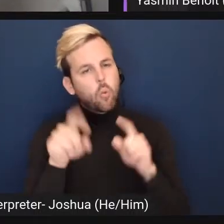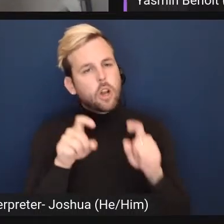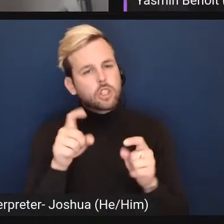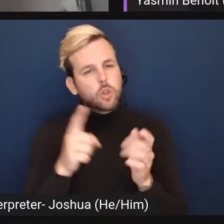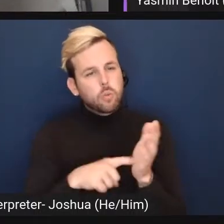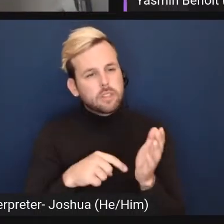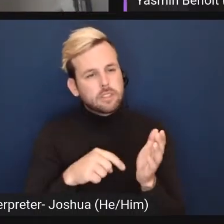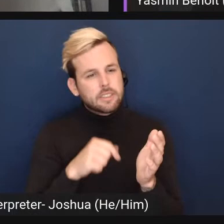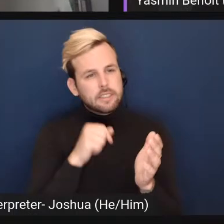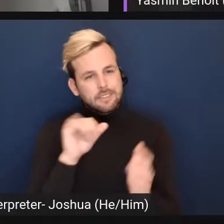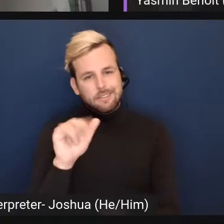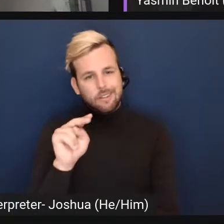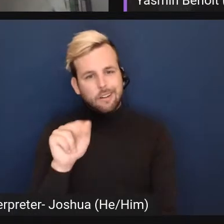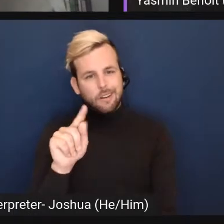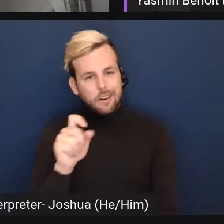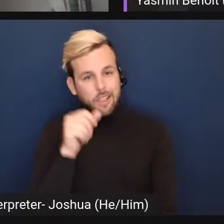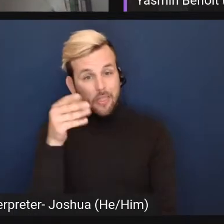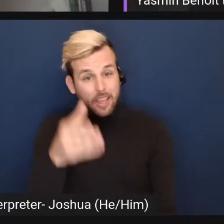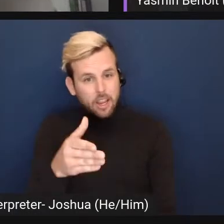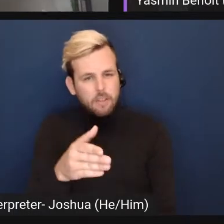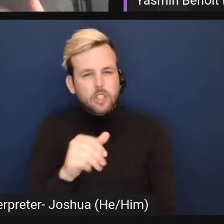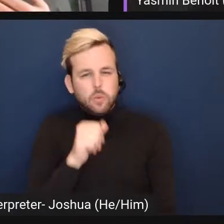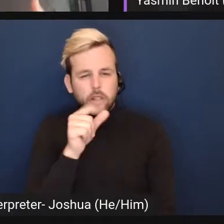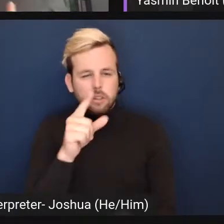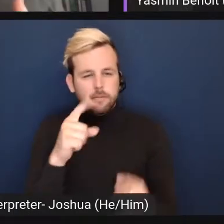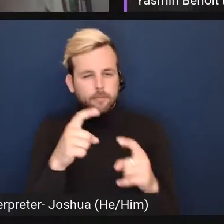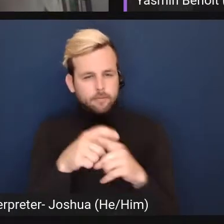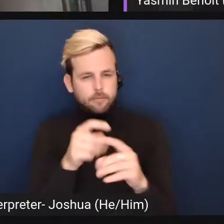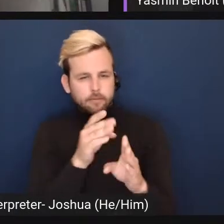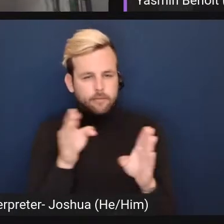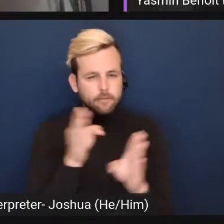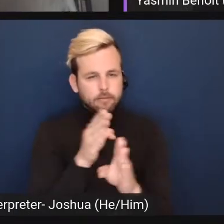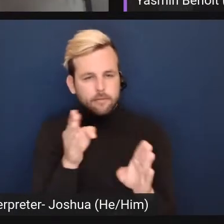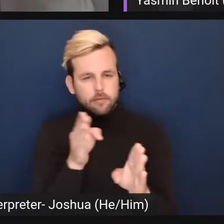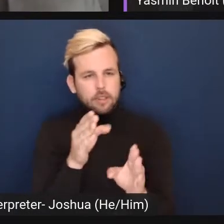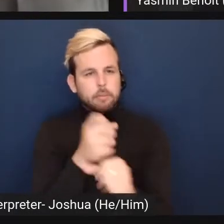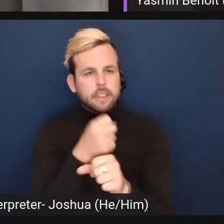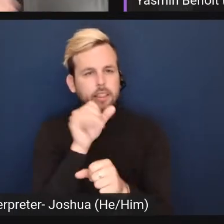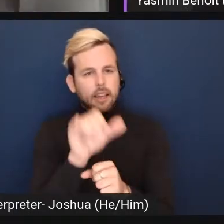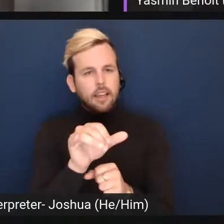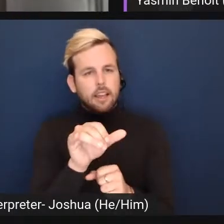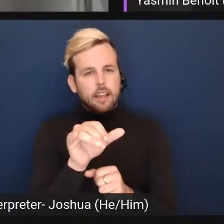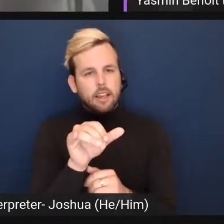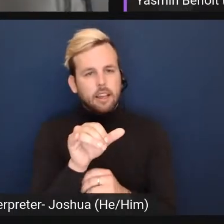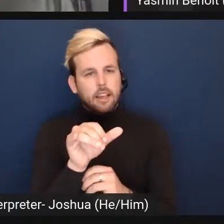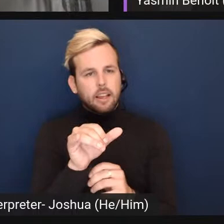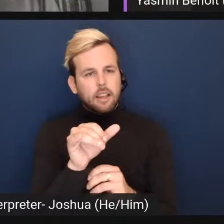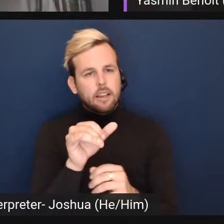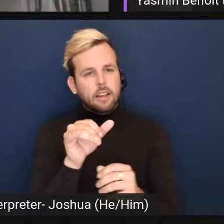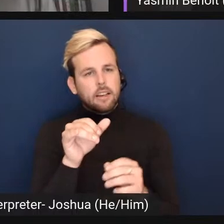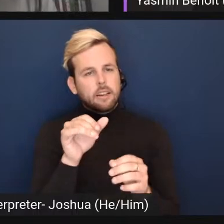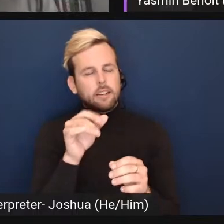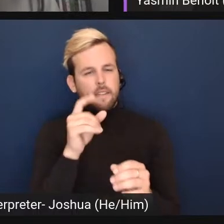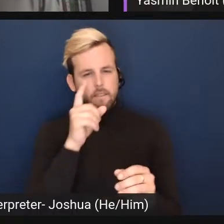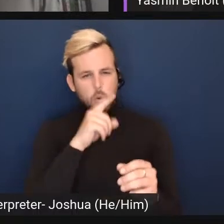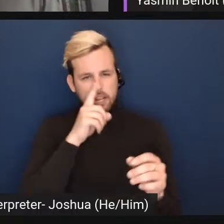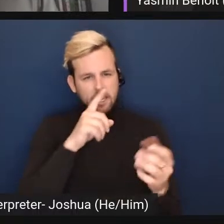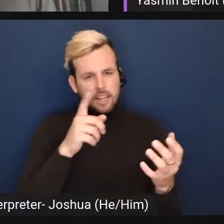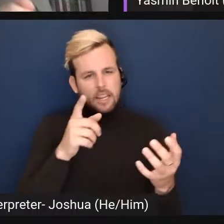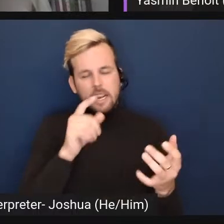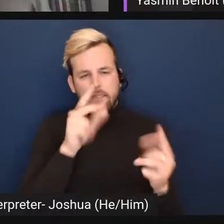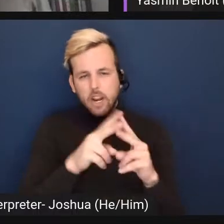innate gets really to me gets really really thorny and in a way that makes that the that alternative definition not necessarily clearer